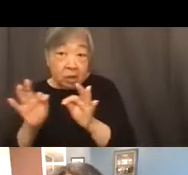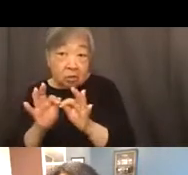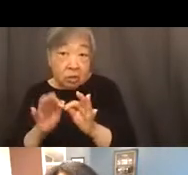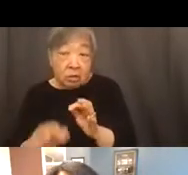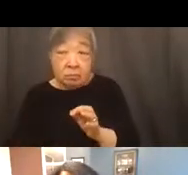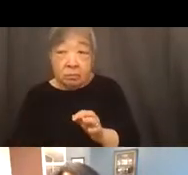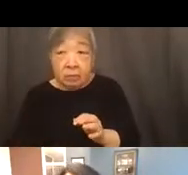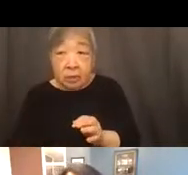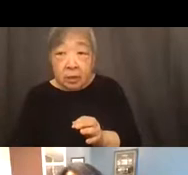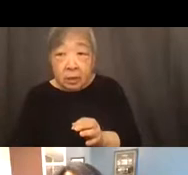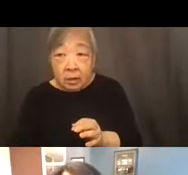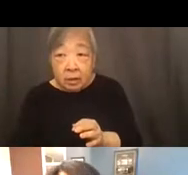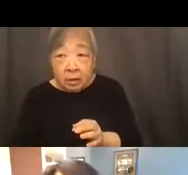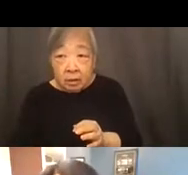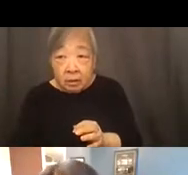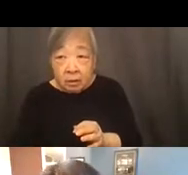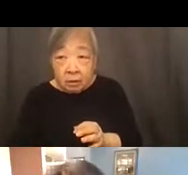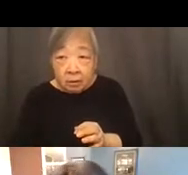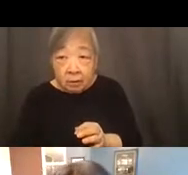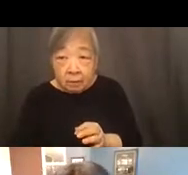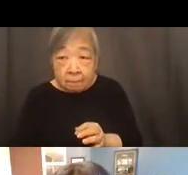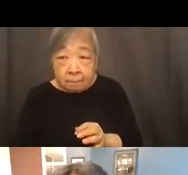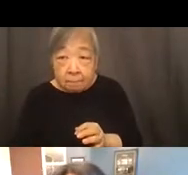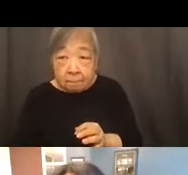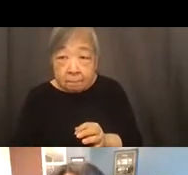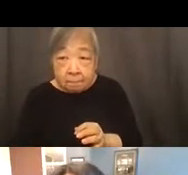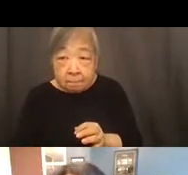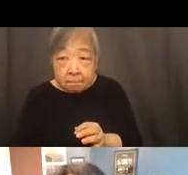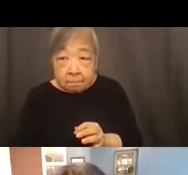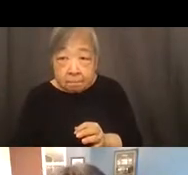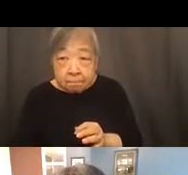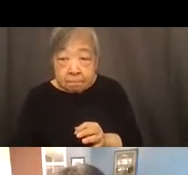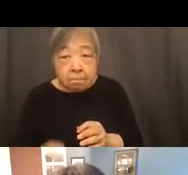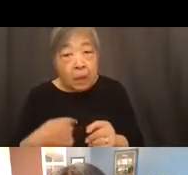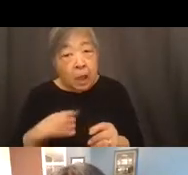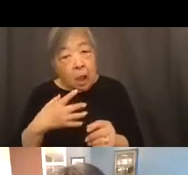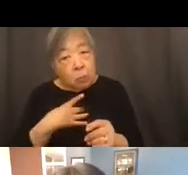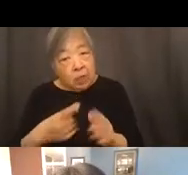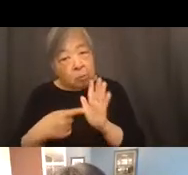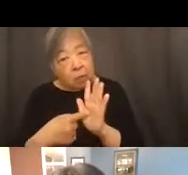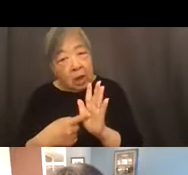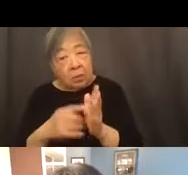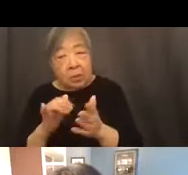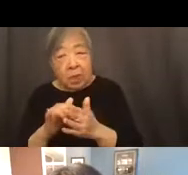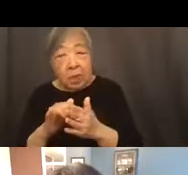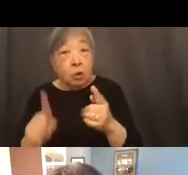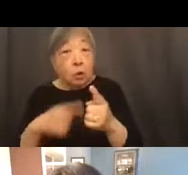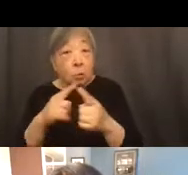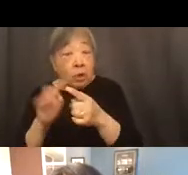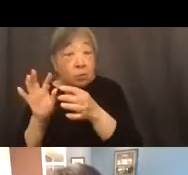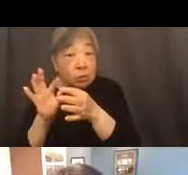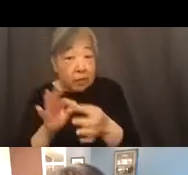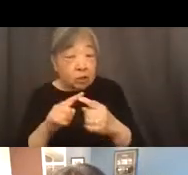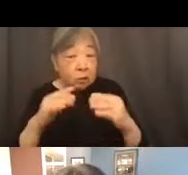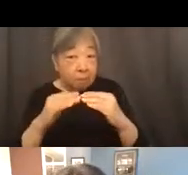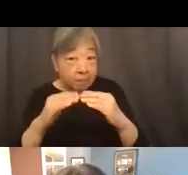Now, I just wanted to also point out that when it comes to fair housing implications, you know,